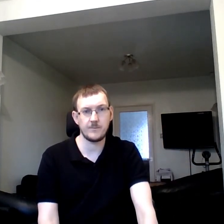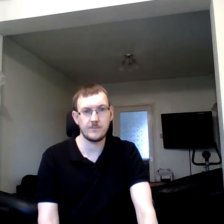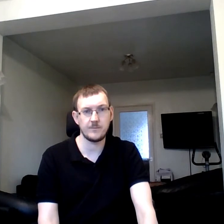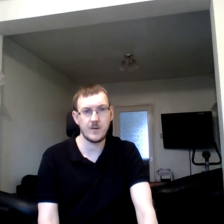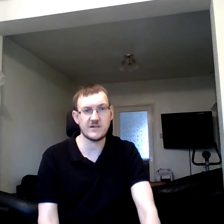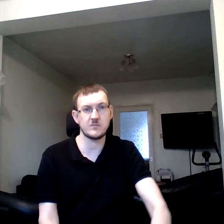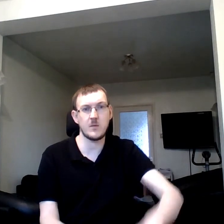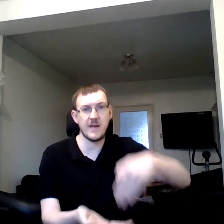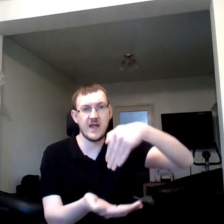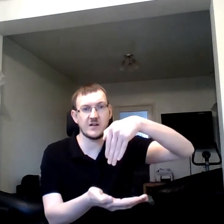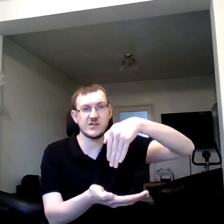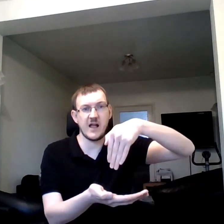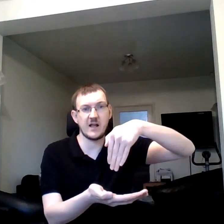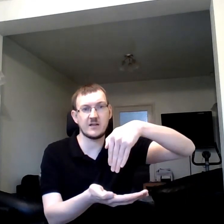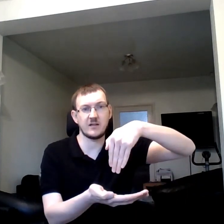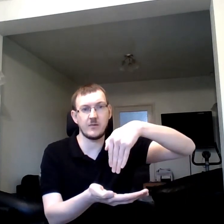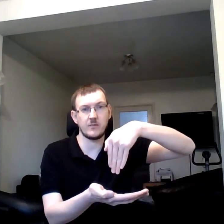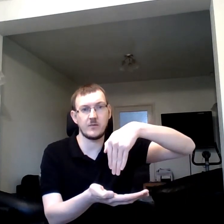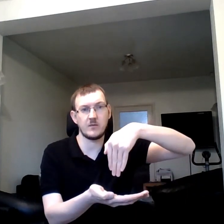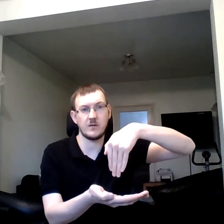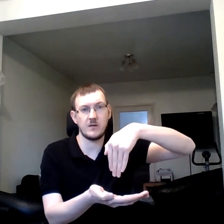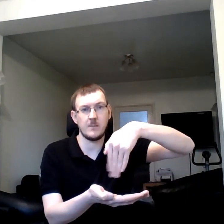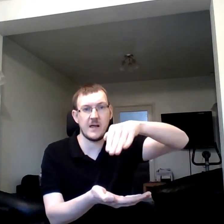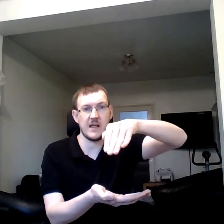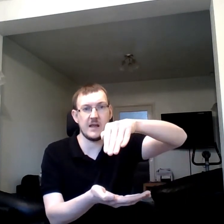Imagine we're paying a check. Pay.